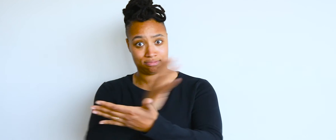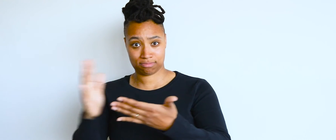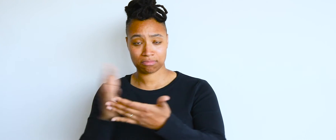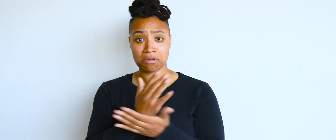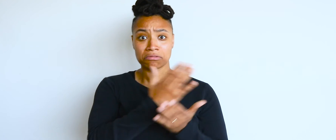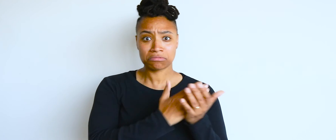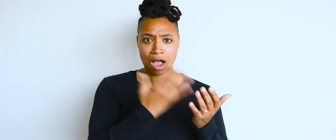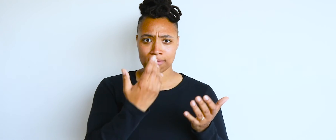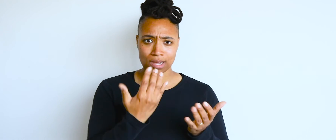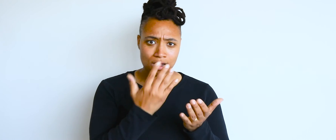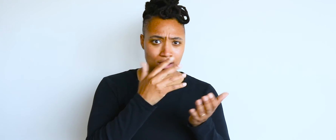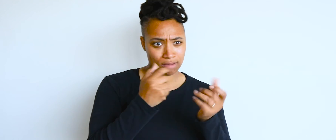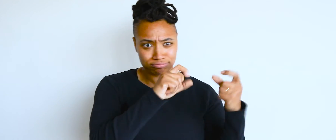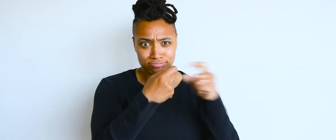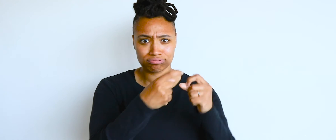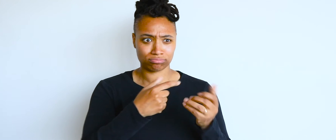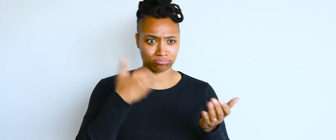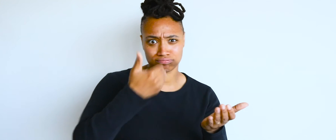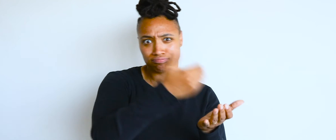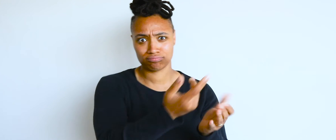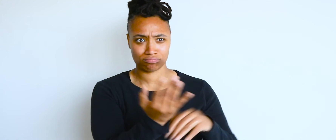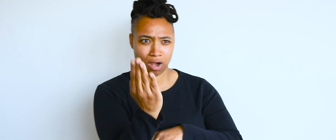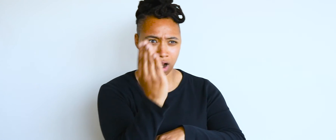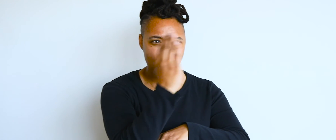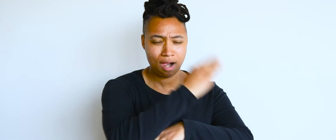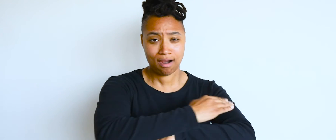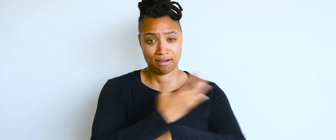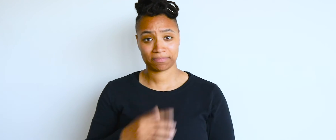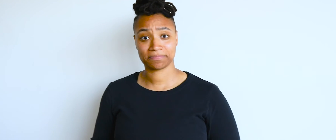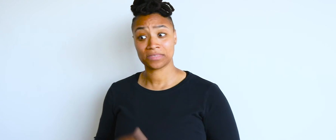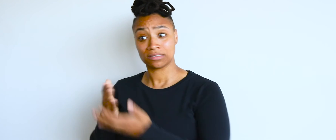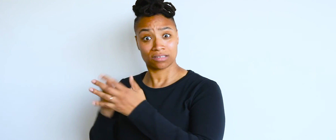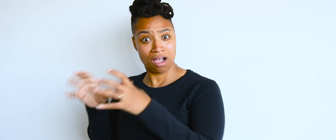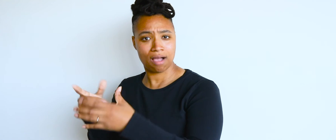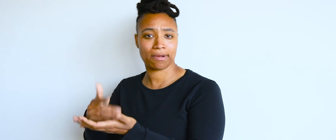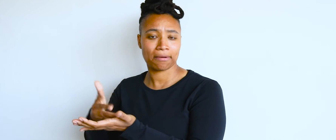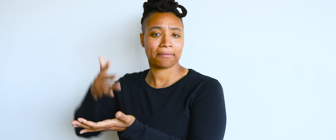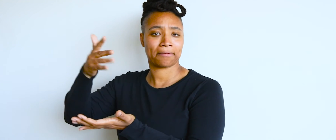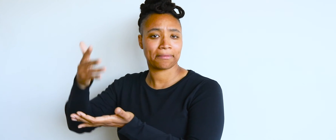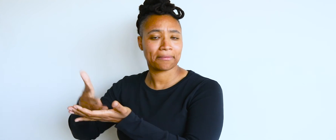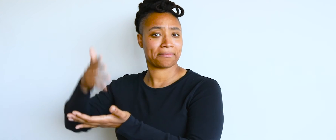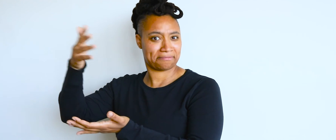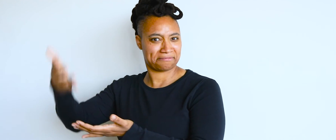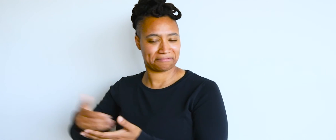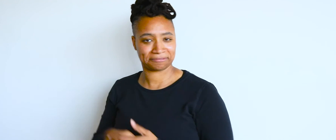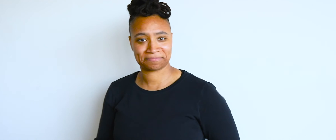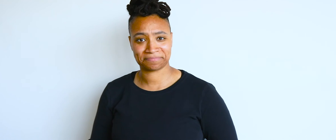-based communication all throughout the day on a daily basis to those who reported only occasional use. Of that